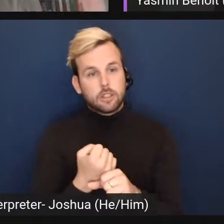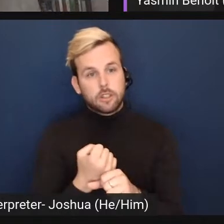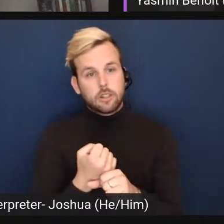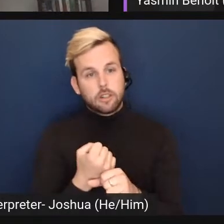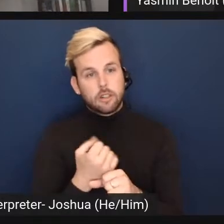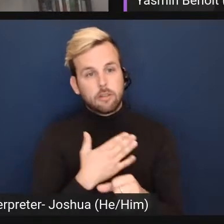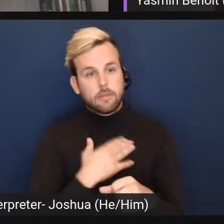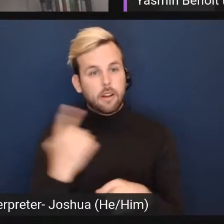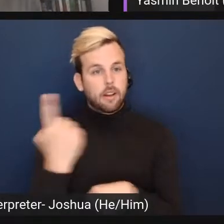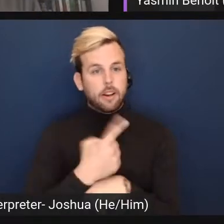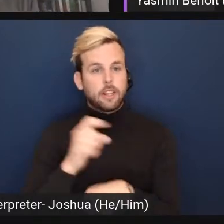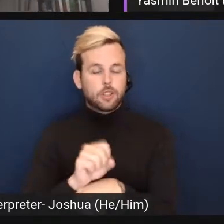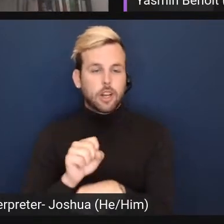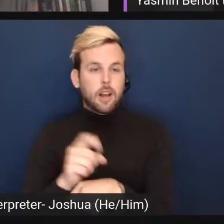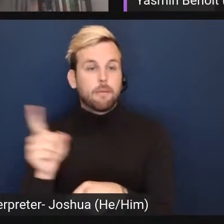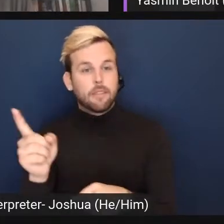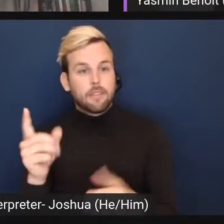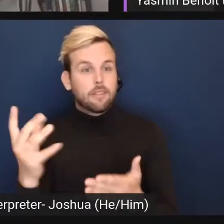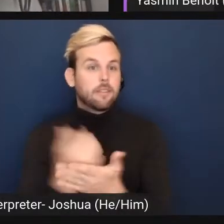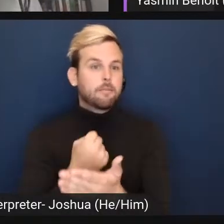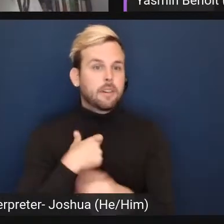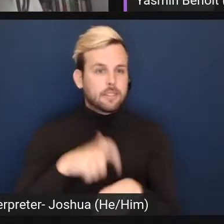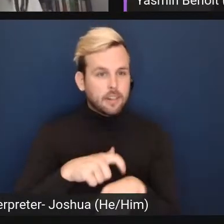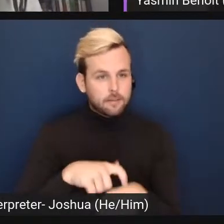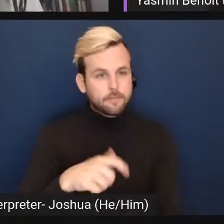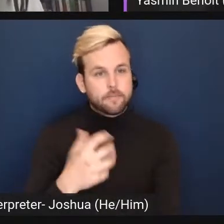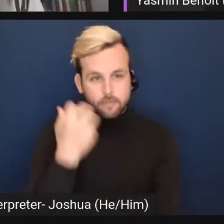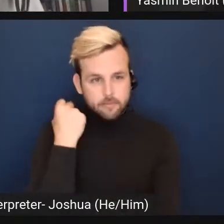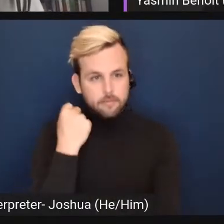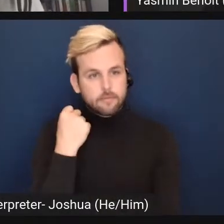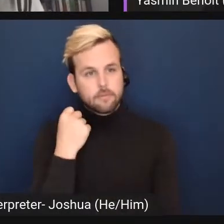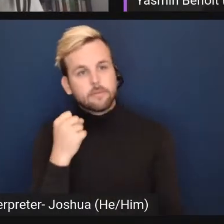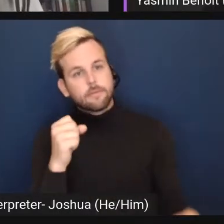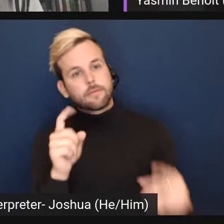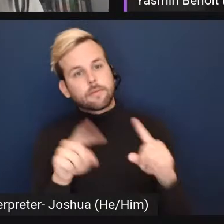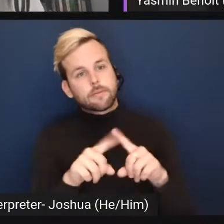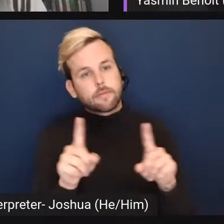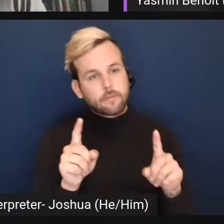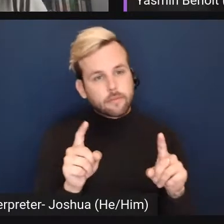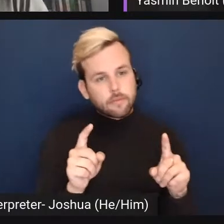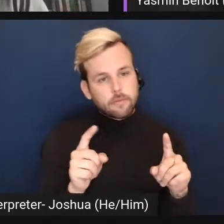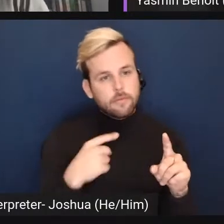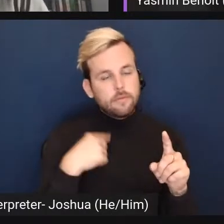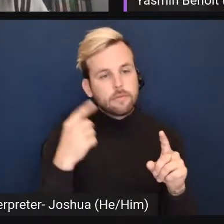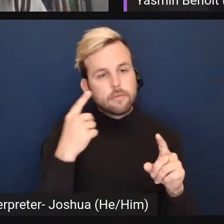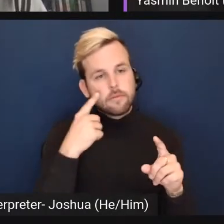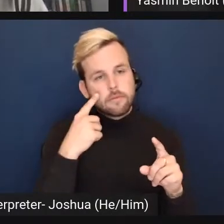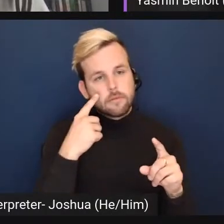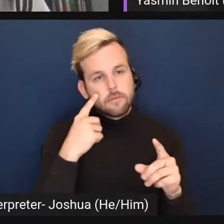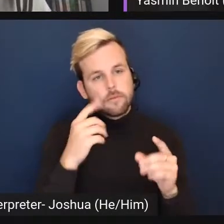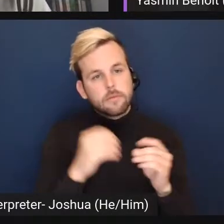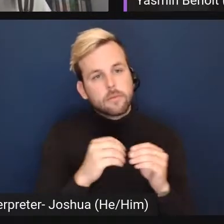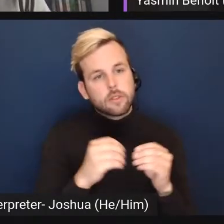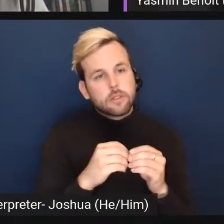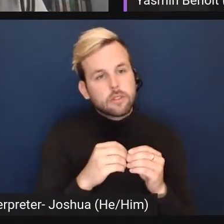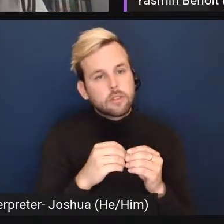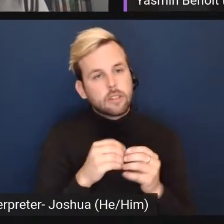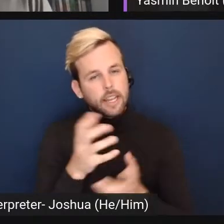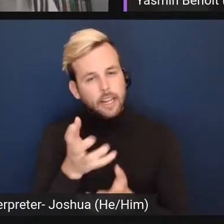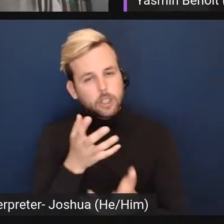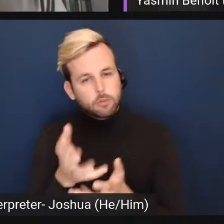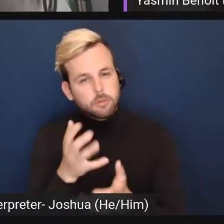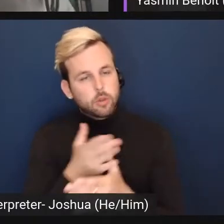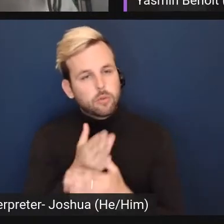day job has like taken up all my time. Um, but, uh, I think more engagement between